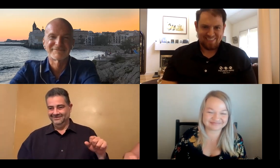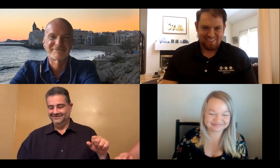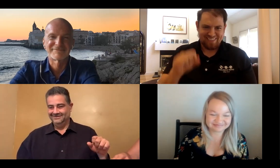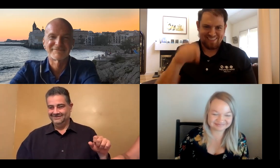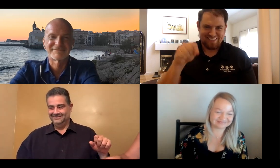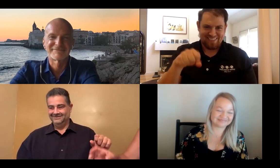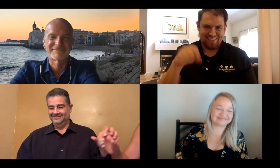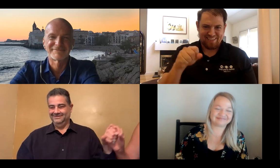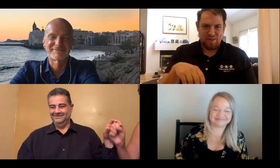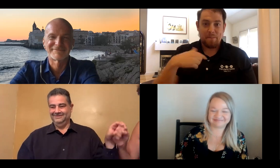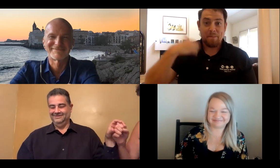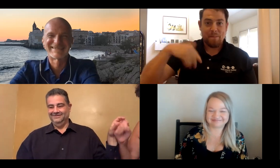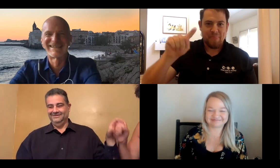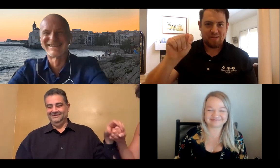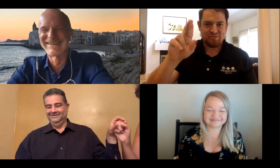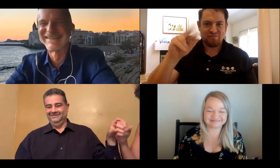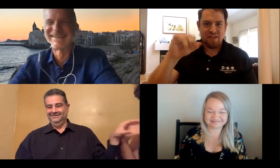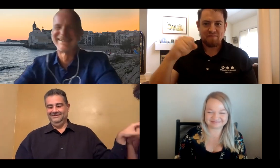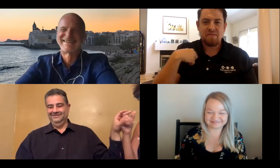next year because it's going to be party time.